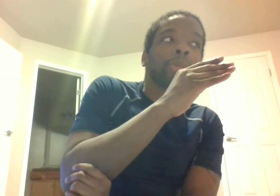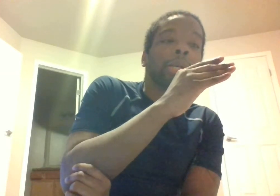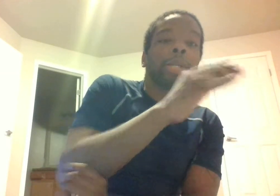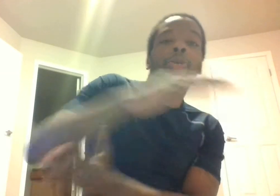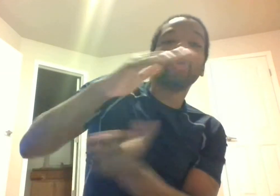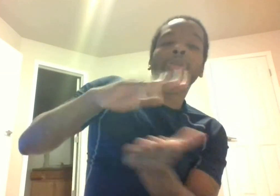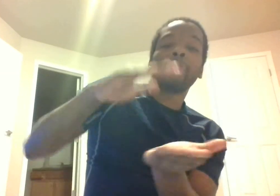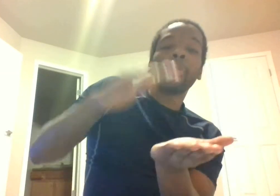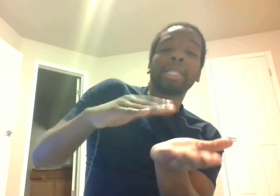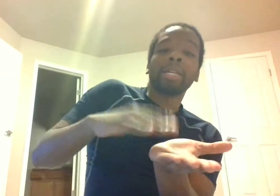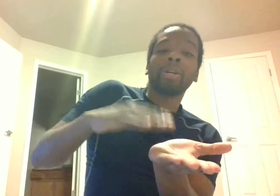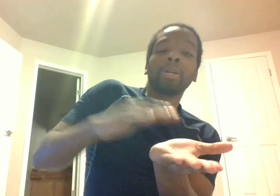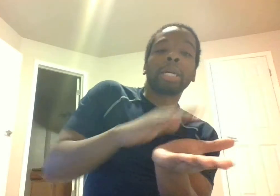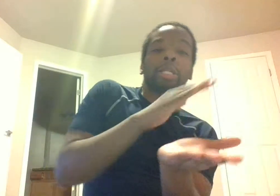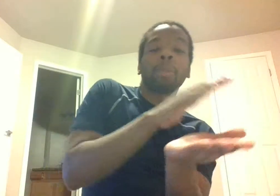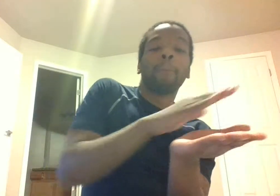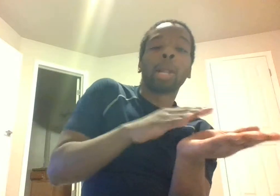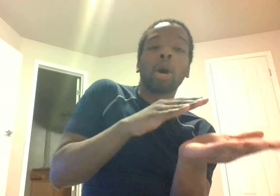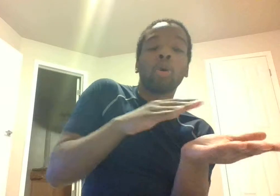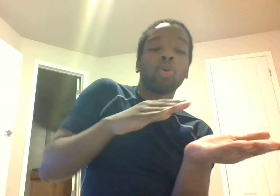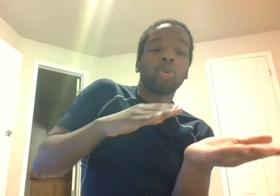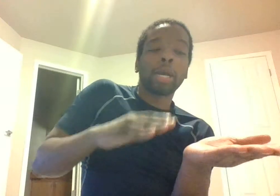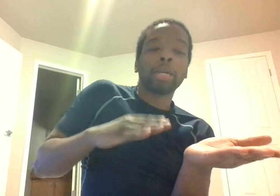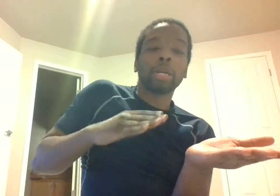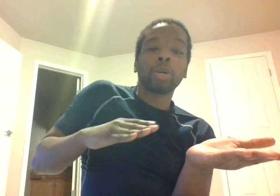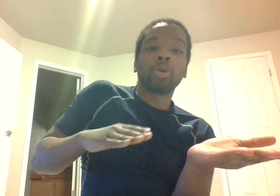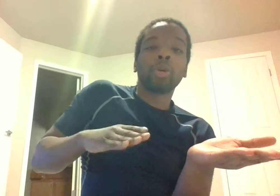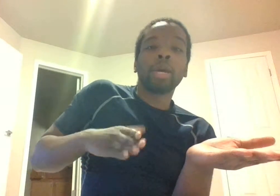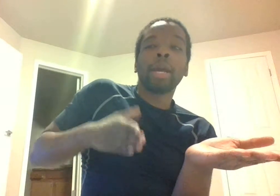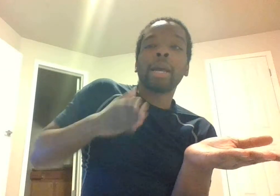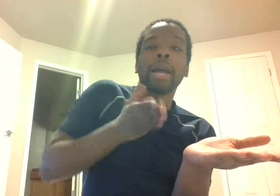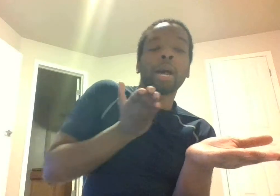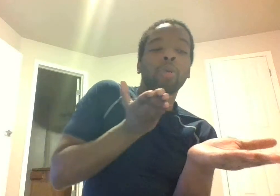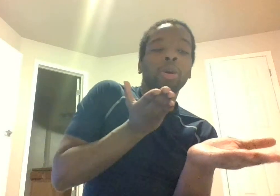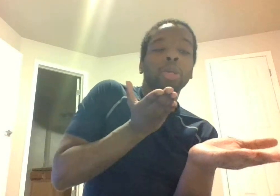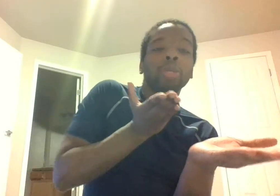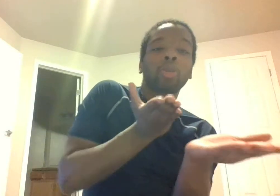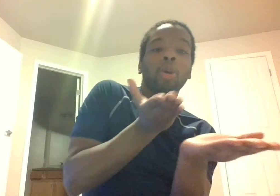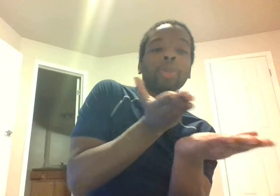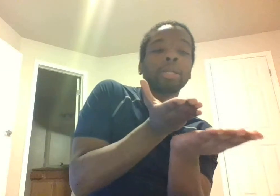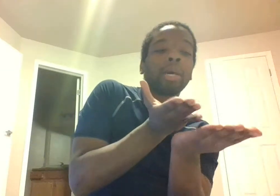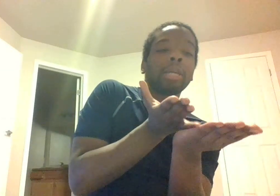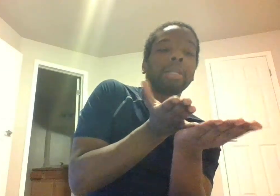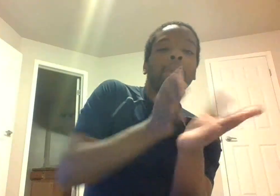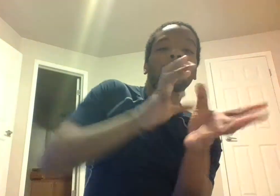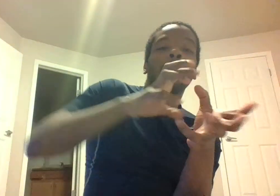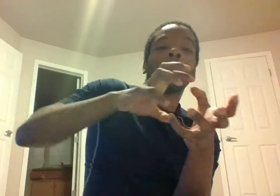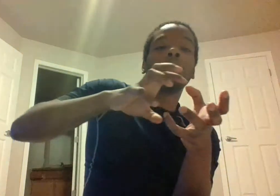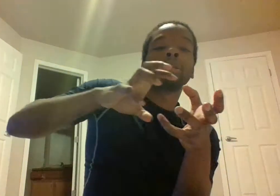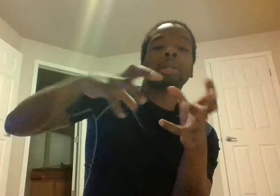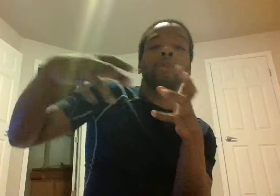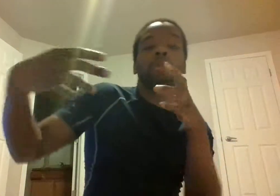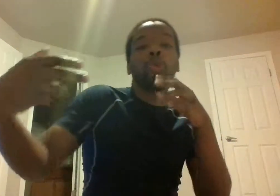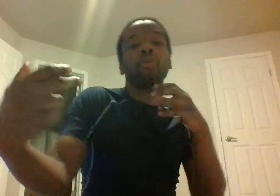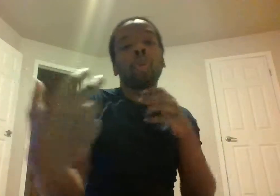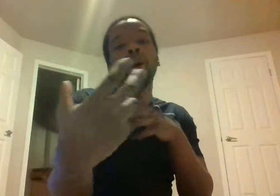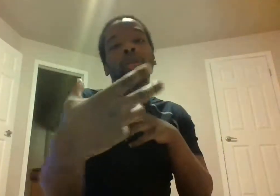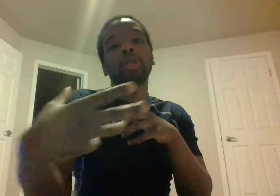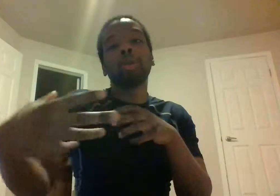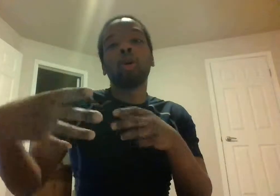use the bacteria to blow in the lagoon and that will disturb the sludge and will cause the stuff to move around so the